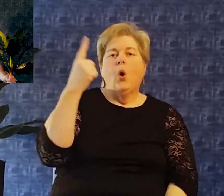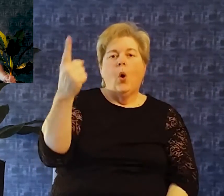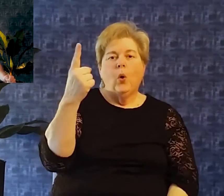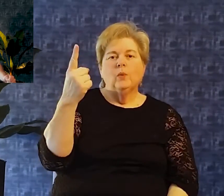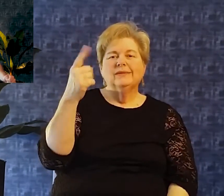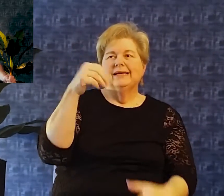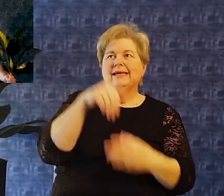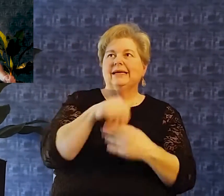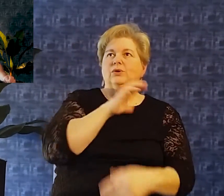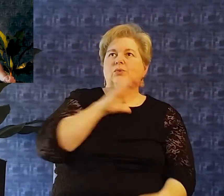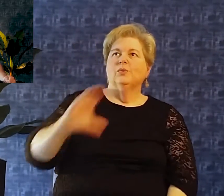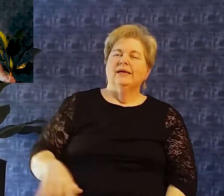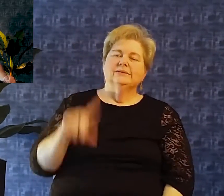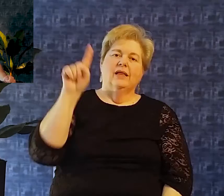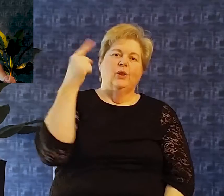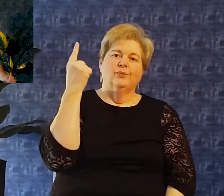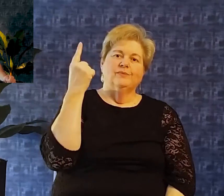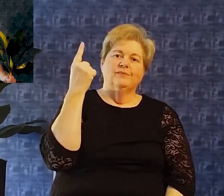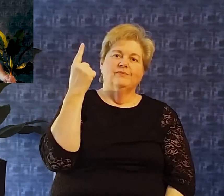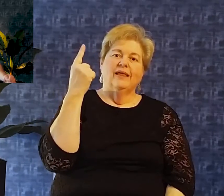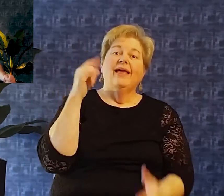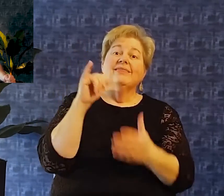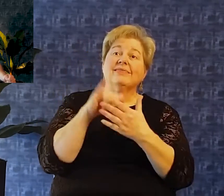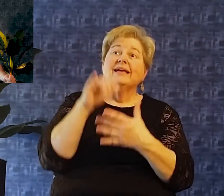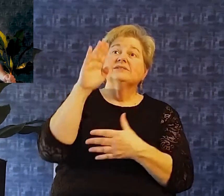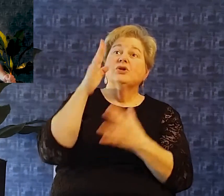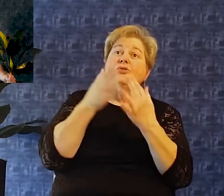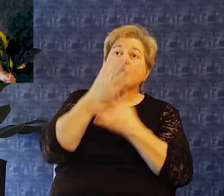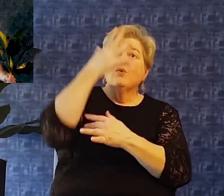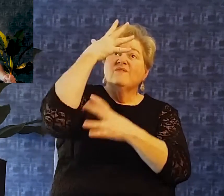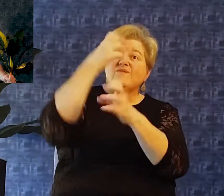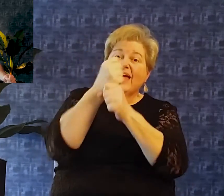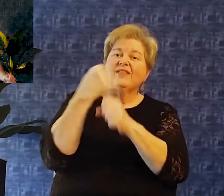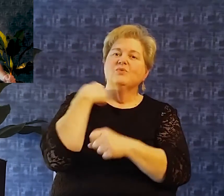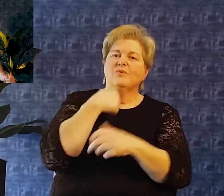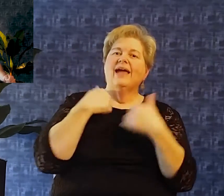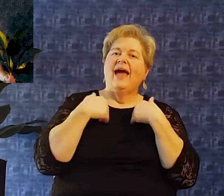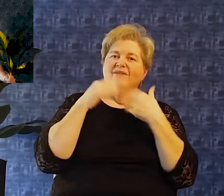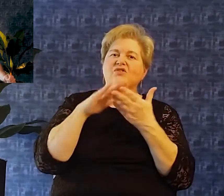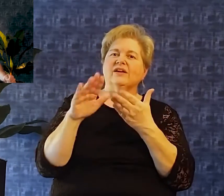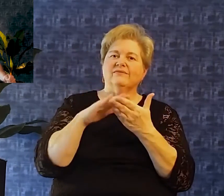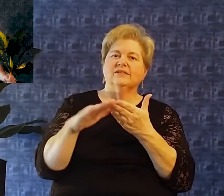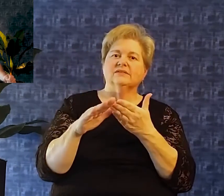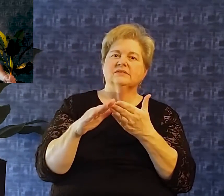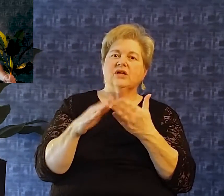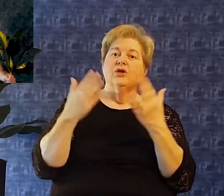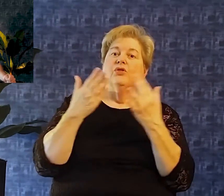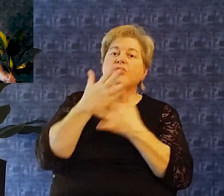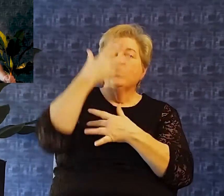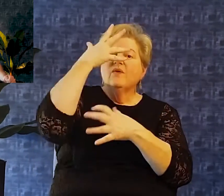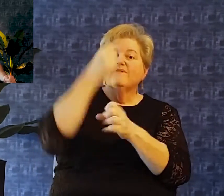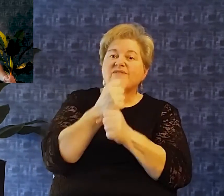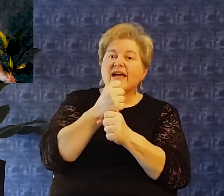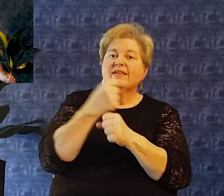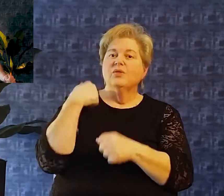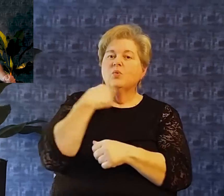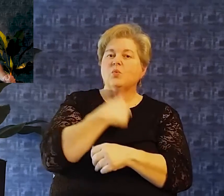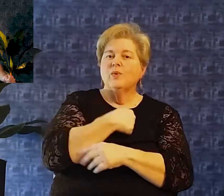forgiveness it is by faith that we experience redemption It is only by the grace of god